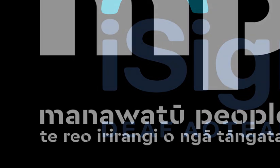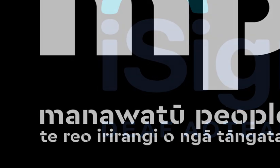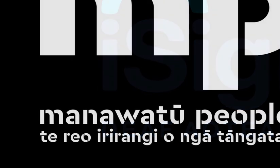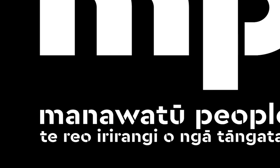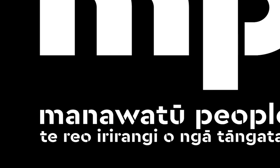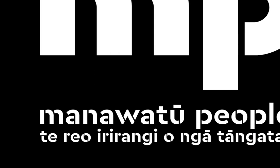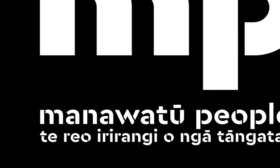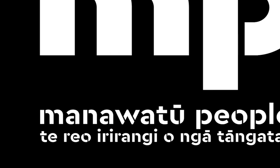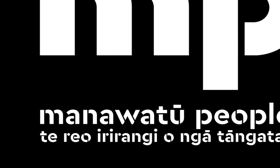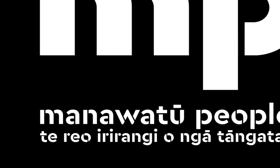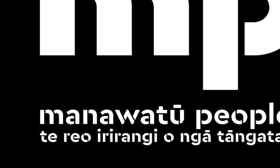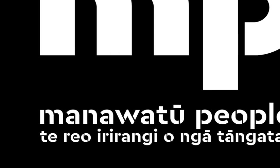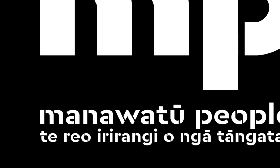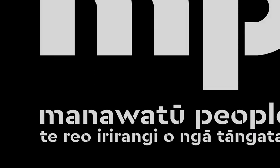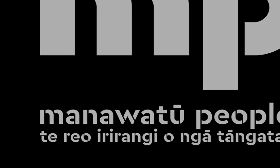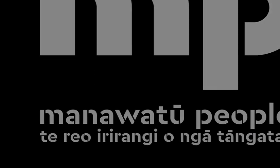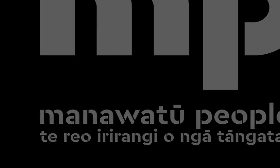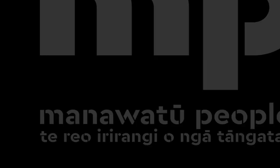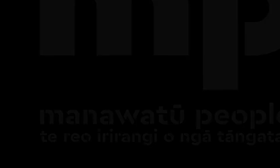Thank you very much.